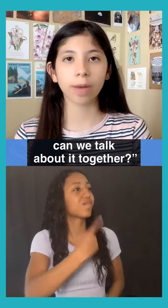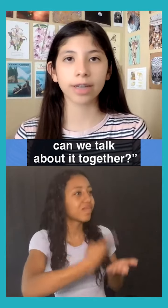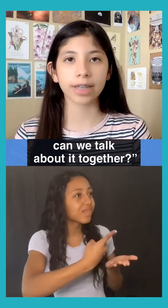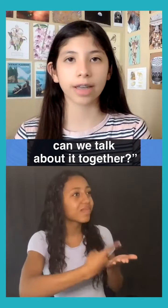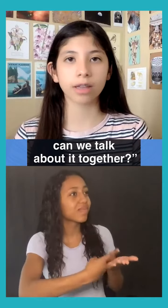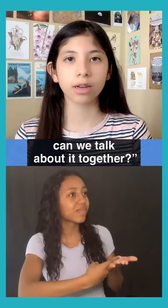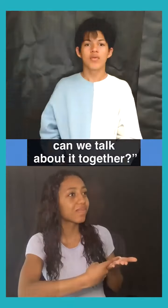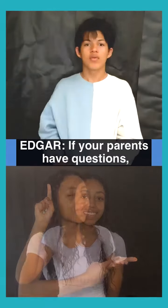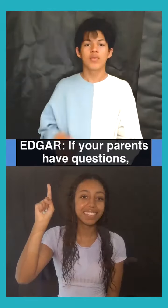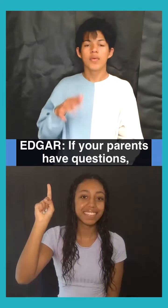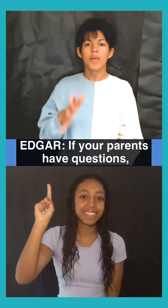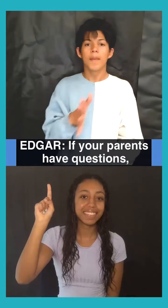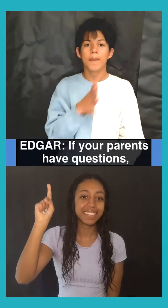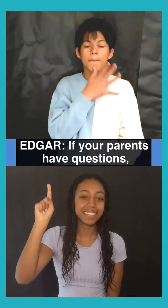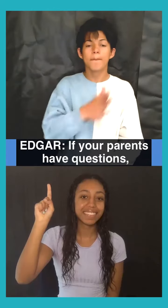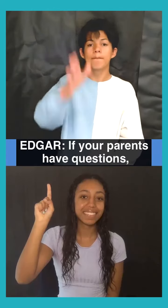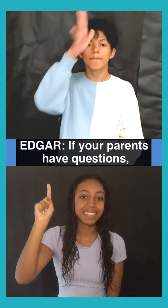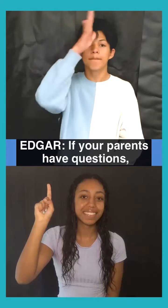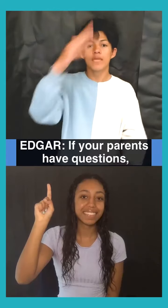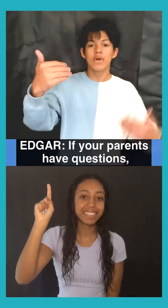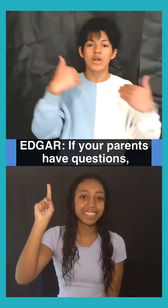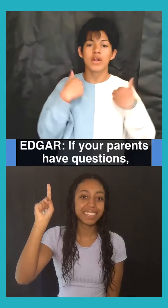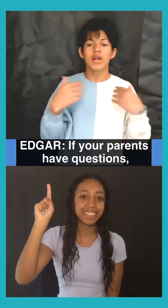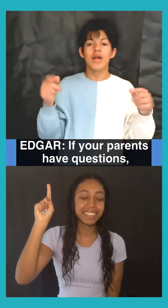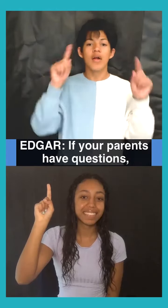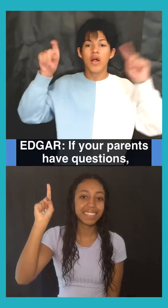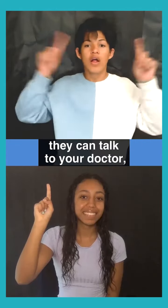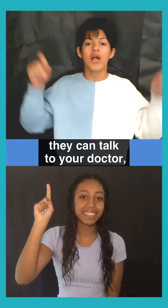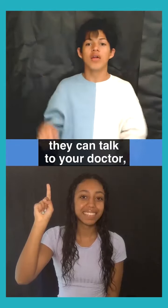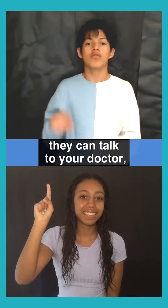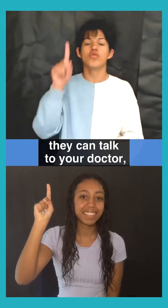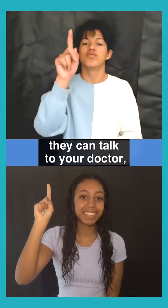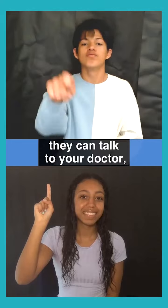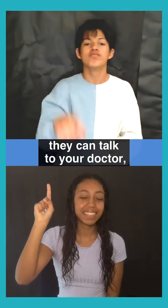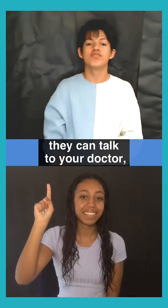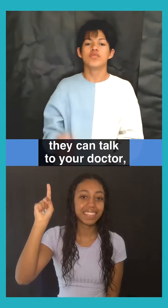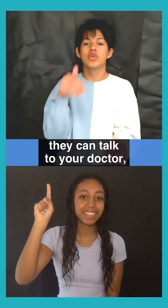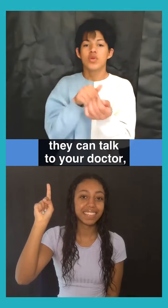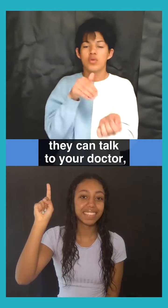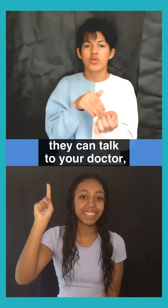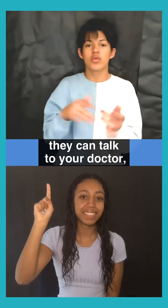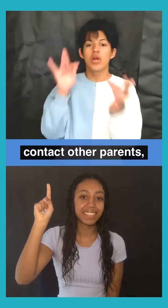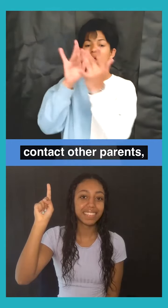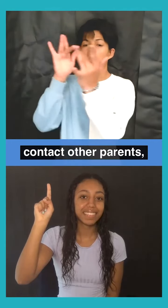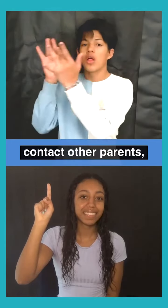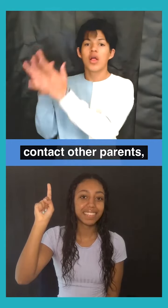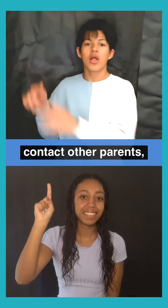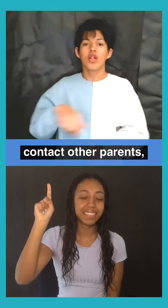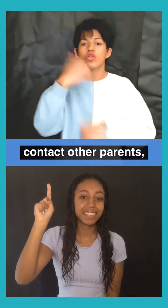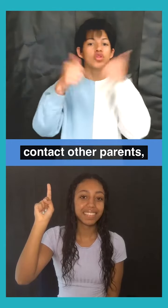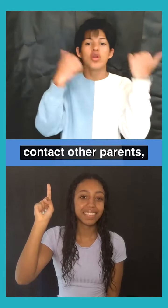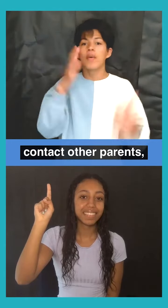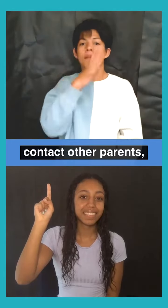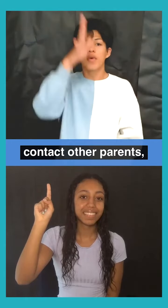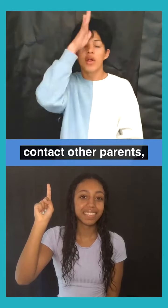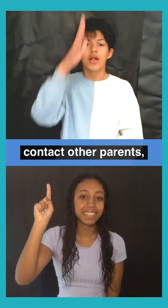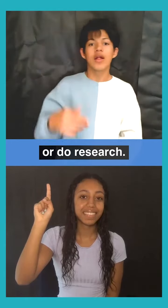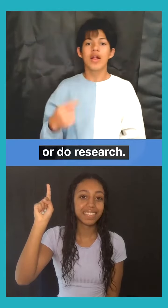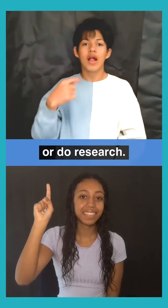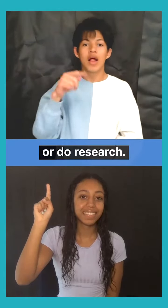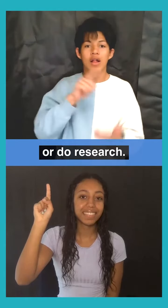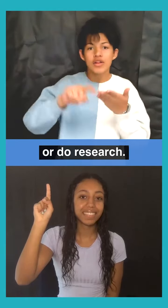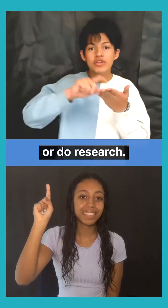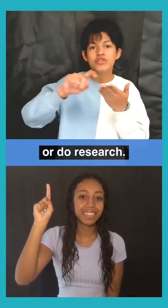we talk about it together? Edgar. If your parents have questions, they can talk to your doctor, contact other parents,